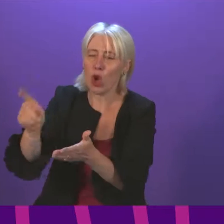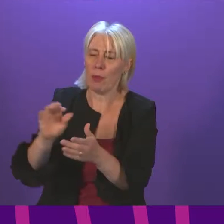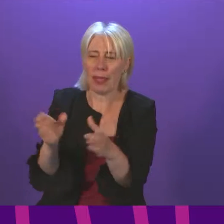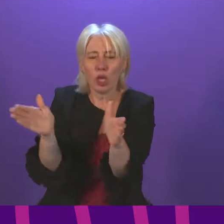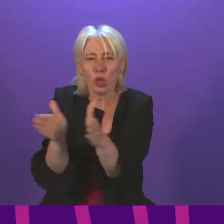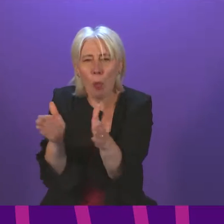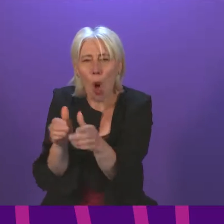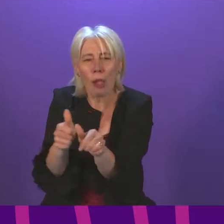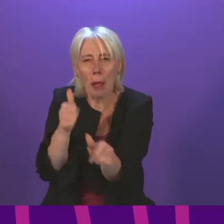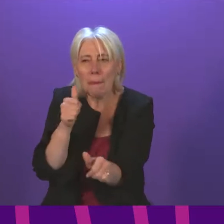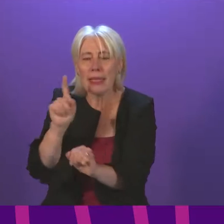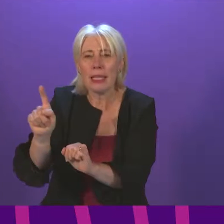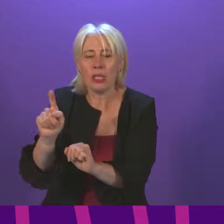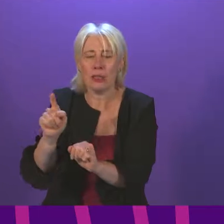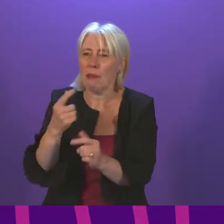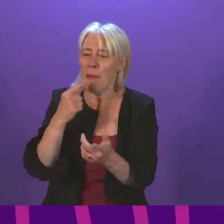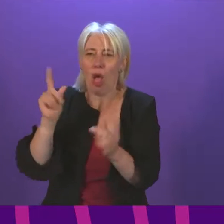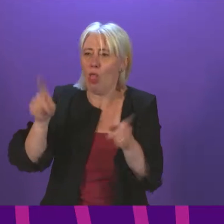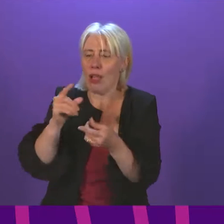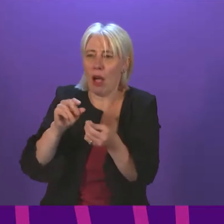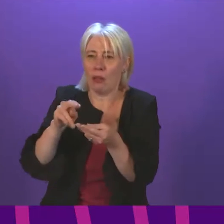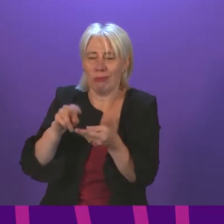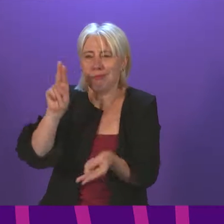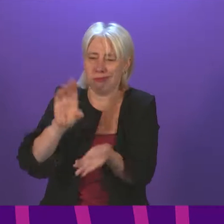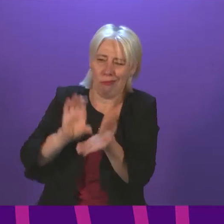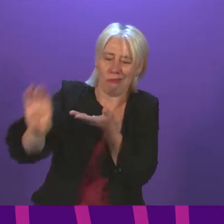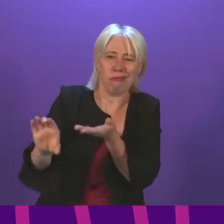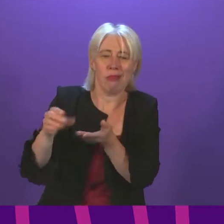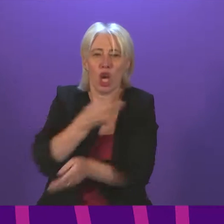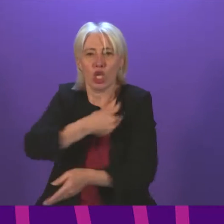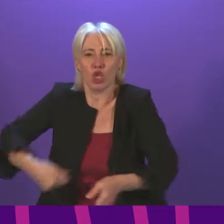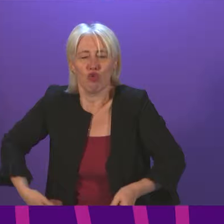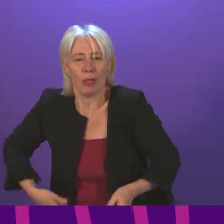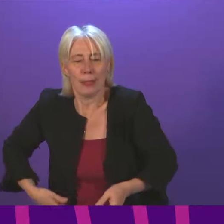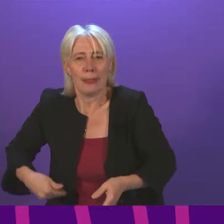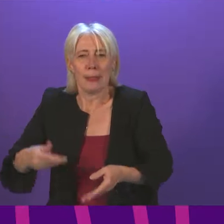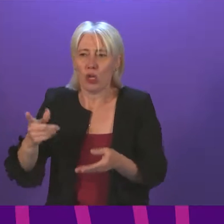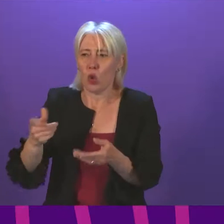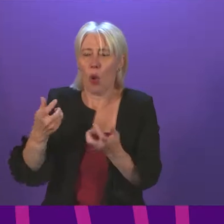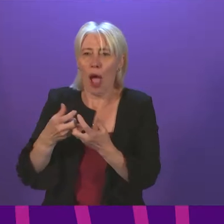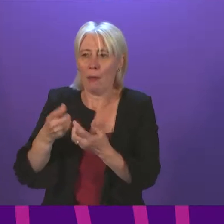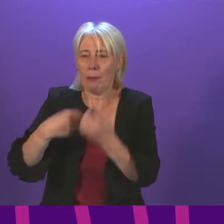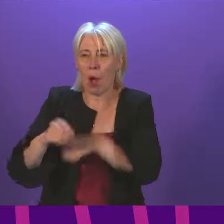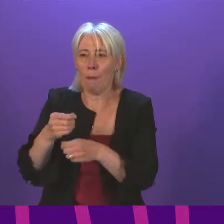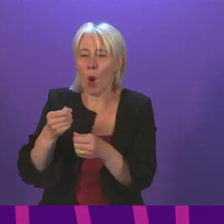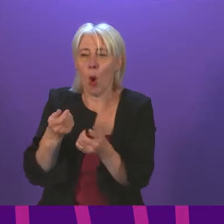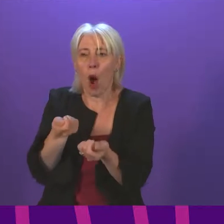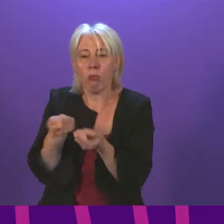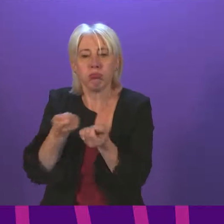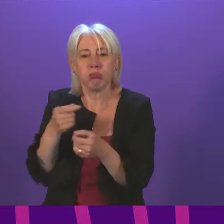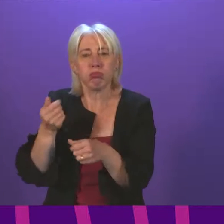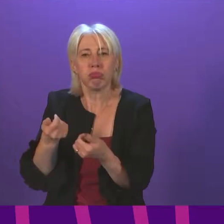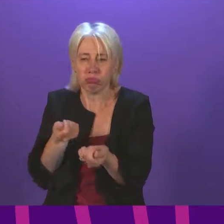companies who do not have the economies of scale to make those manageable for young drivers? Cabinet Secretary.